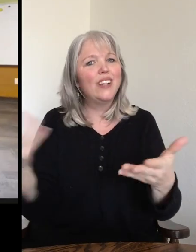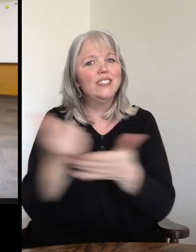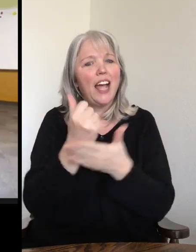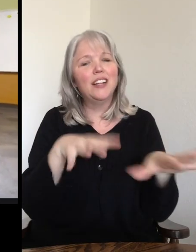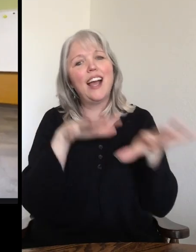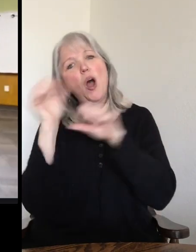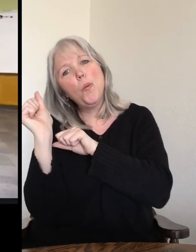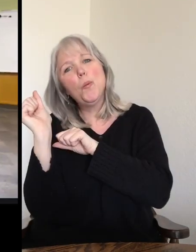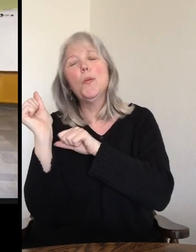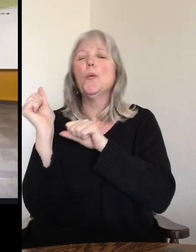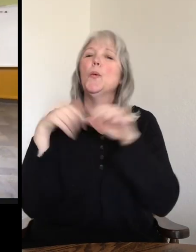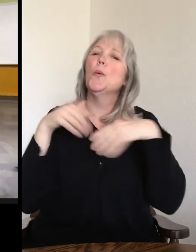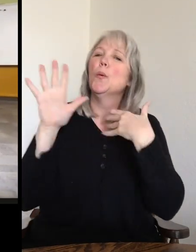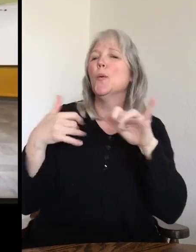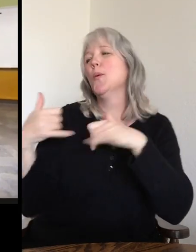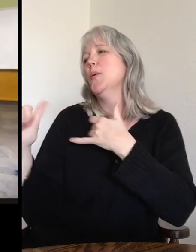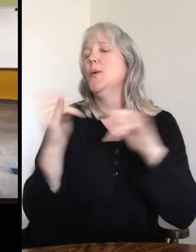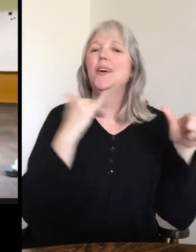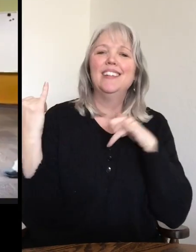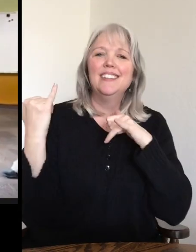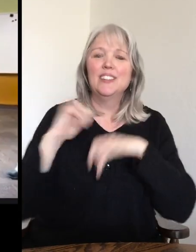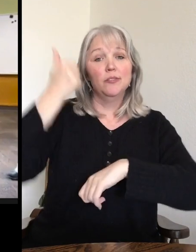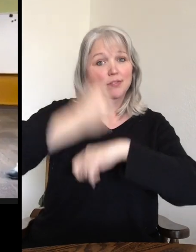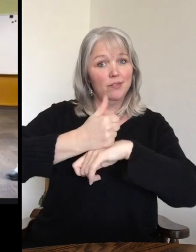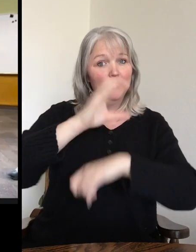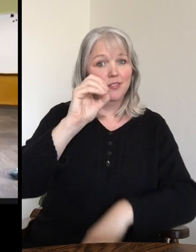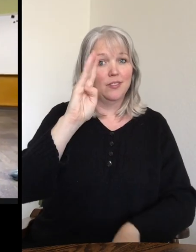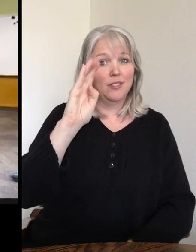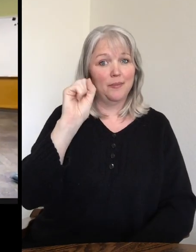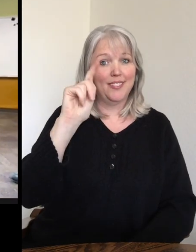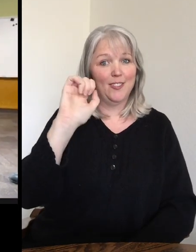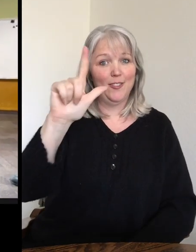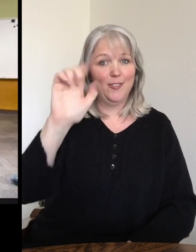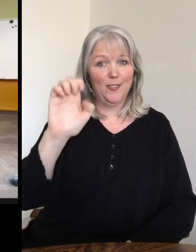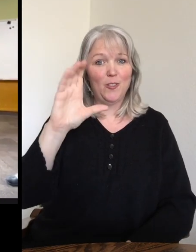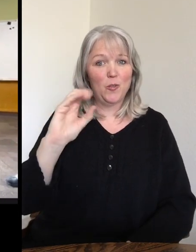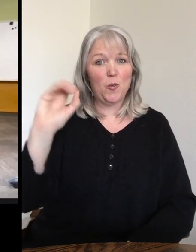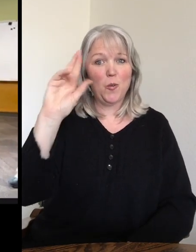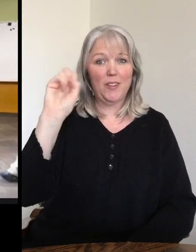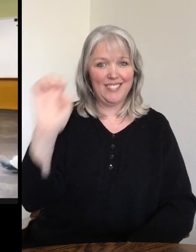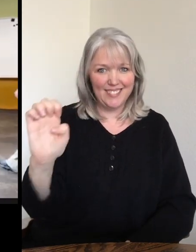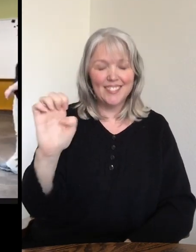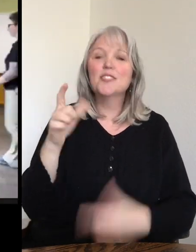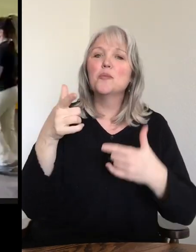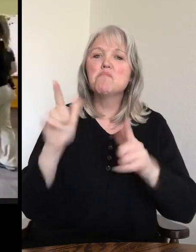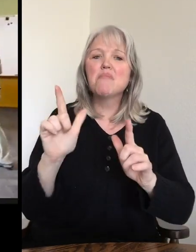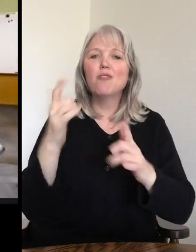get out and stretch his legs and play around a little bit. So we've set up a little bit of an obstacle course. Rico is going to be allowed to just sort of